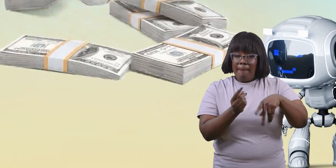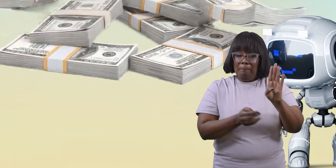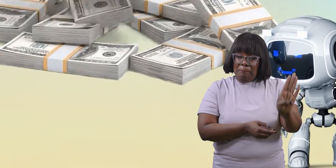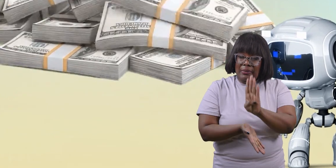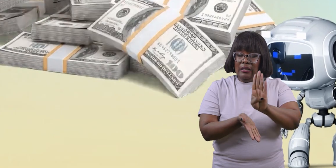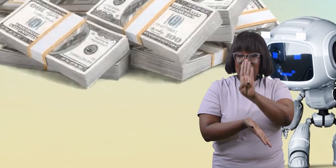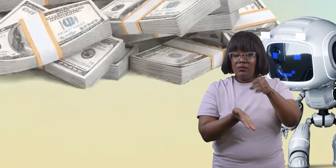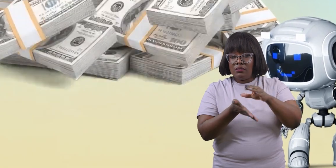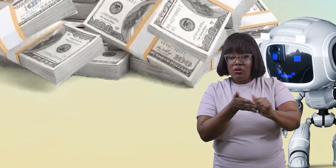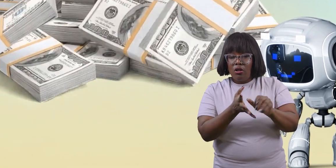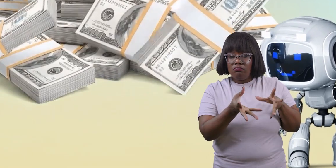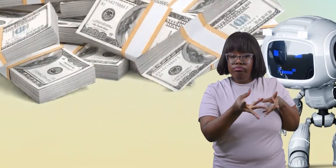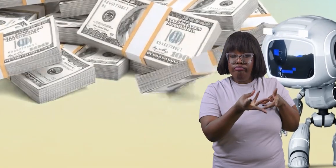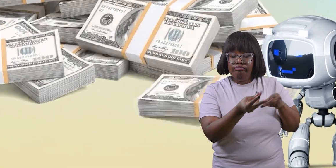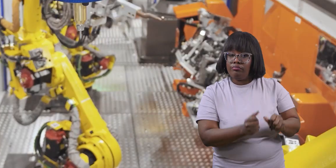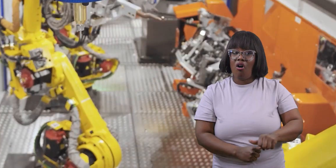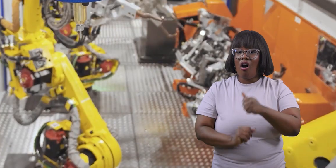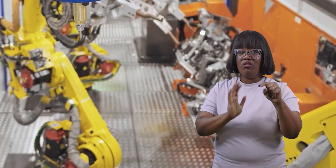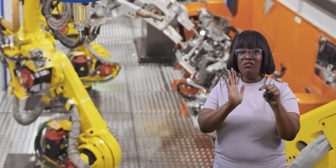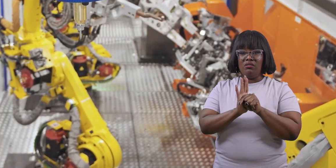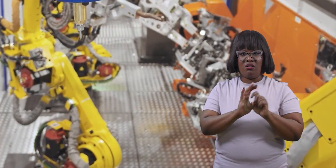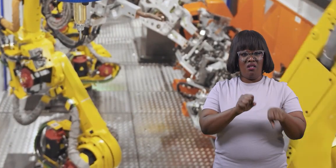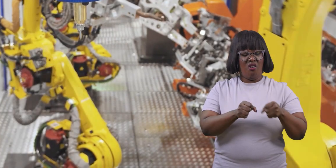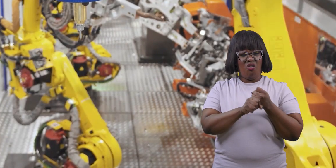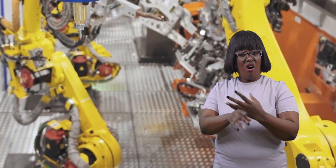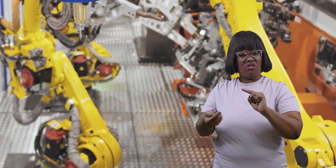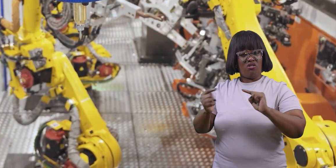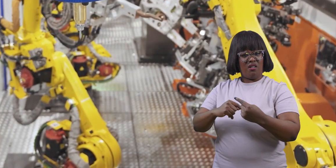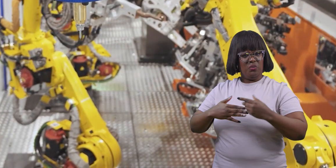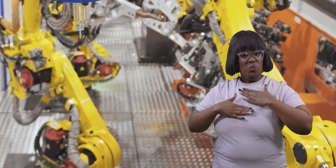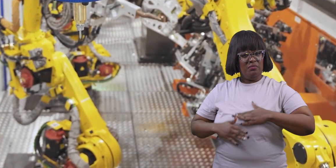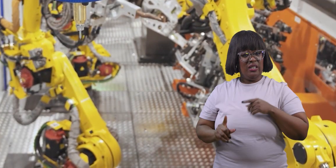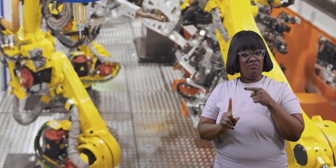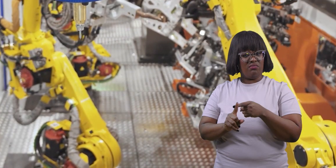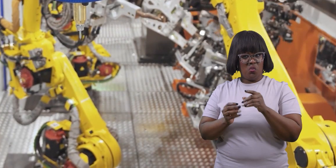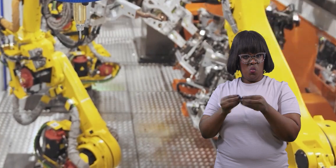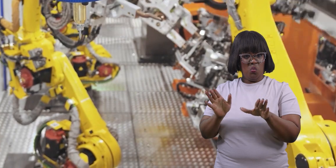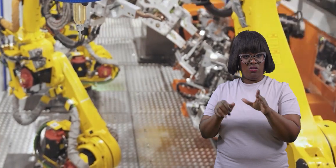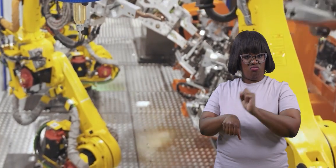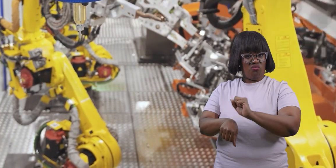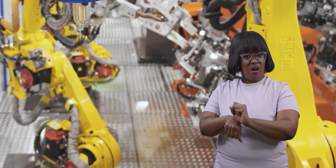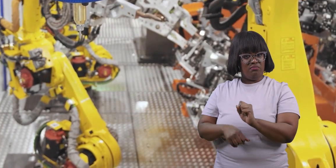billions of dollars. Another con is that it could potentially cause humans to lose their jobs.